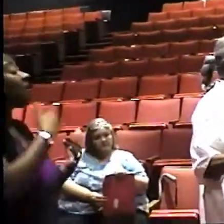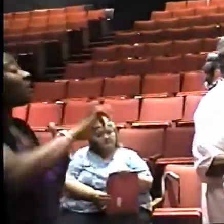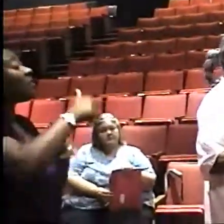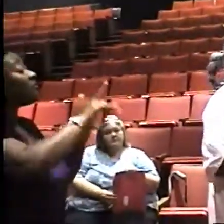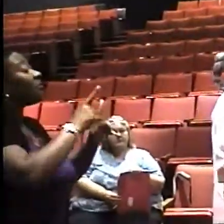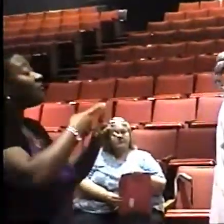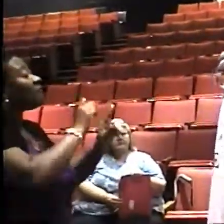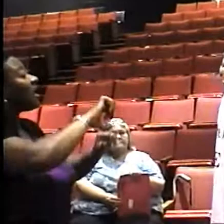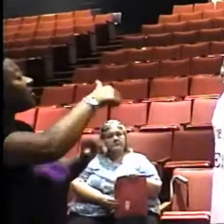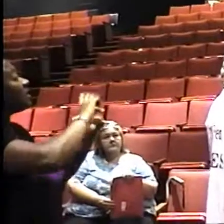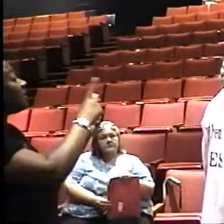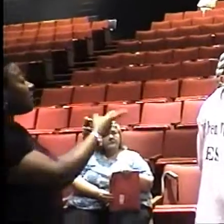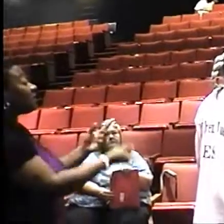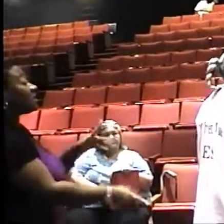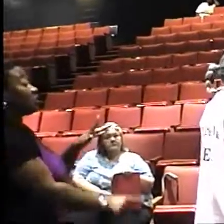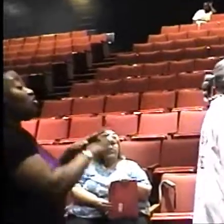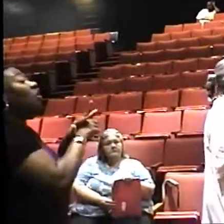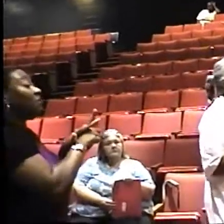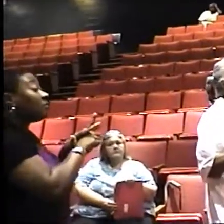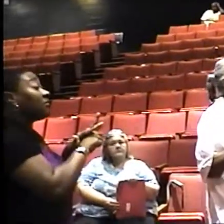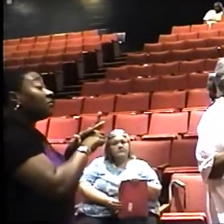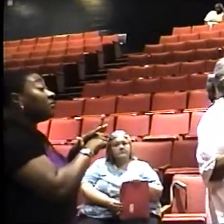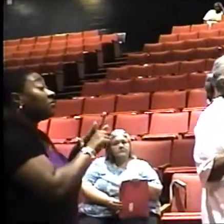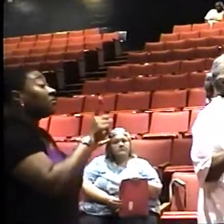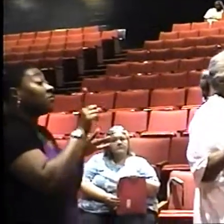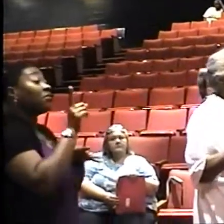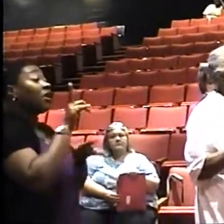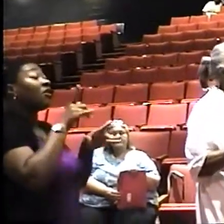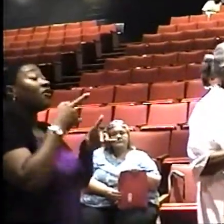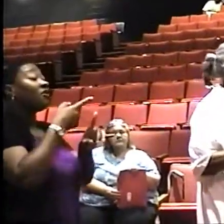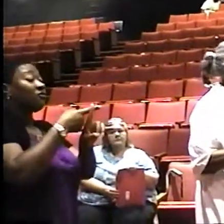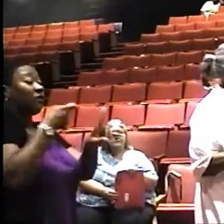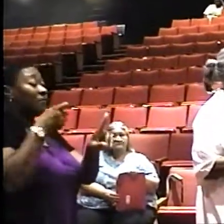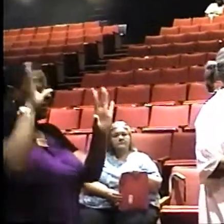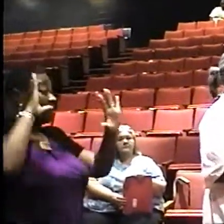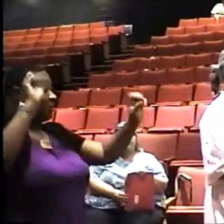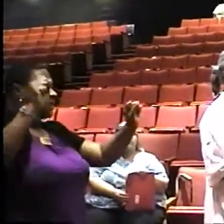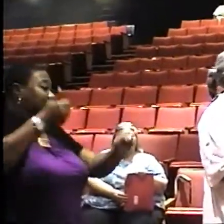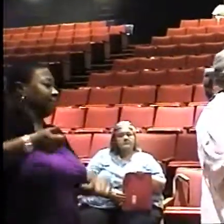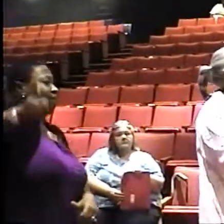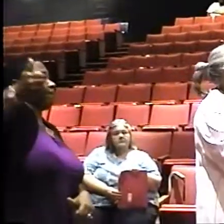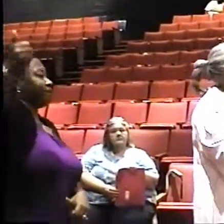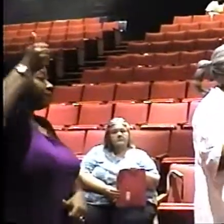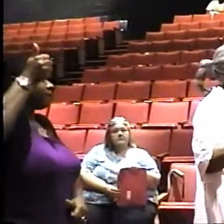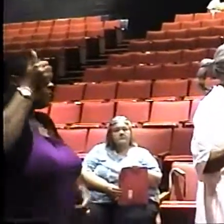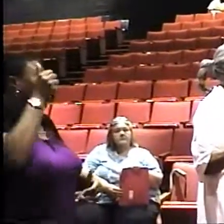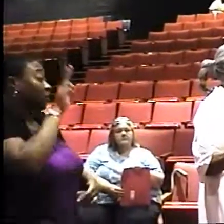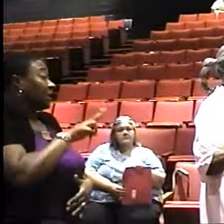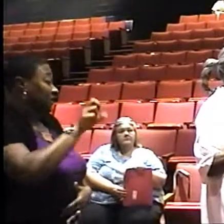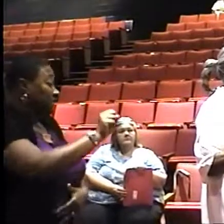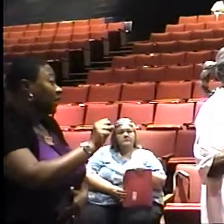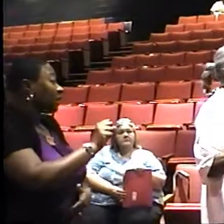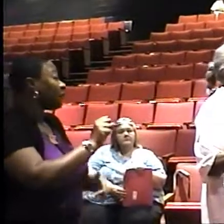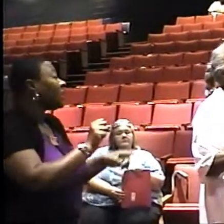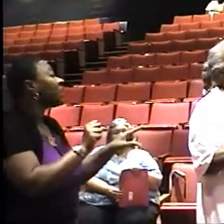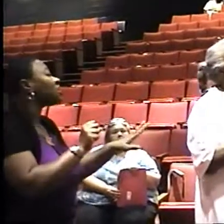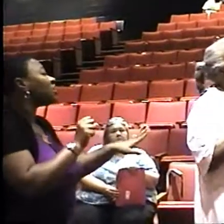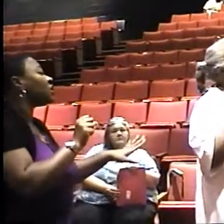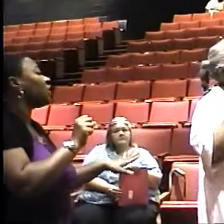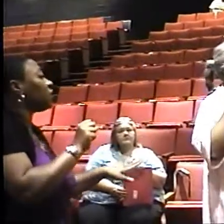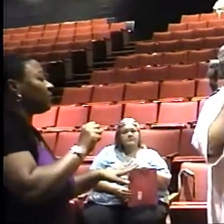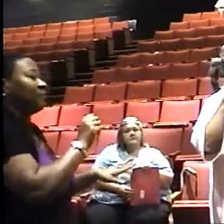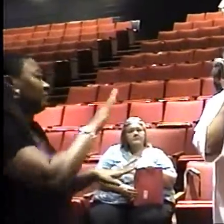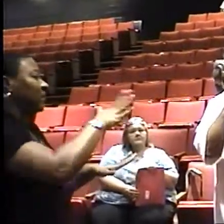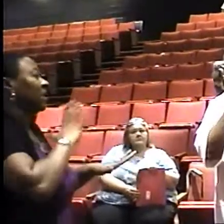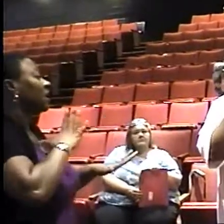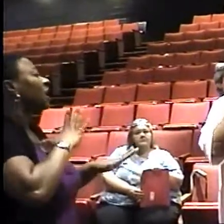departments of the president coming next week on the 30th. When we finish taking him on a tour, then